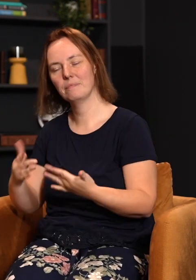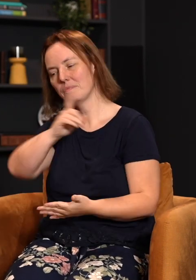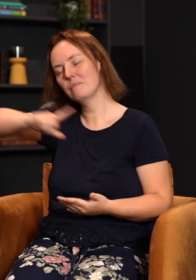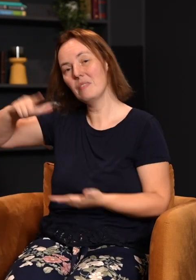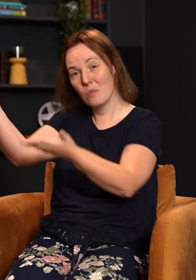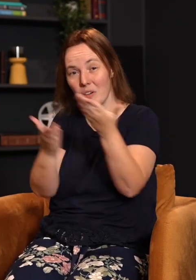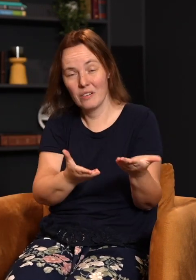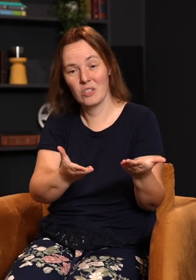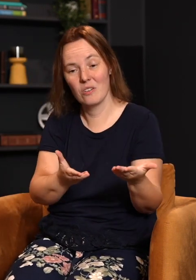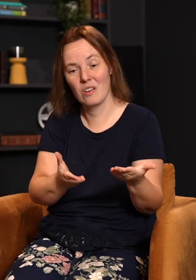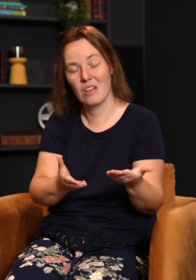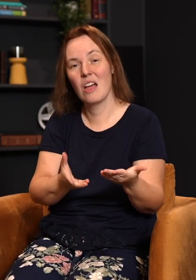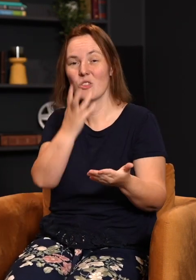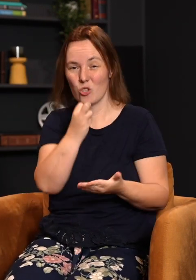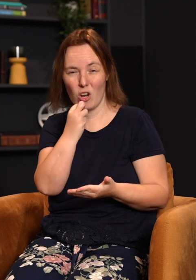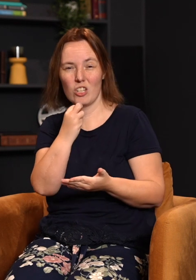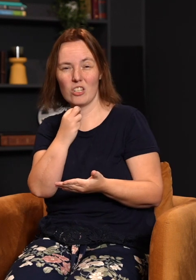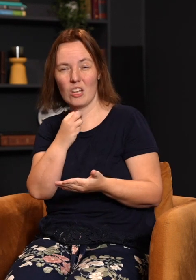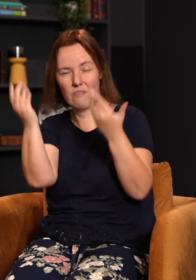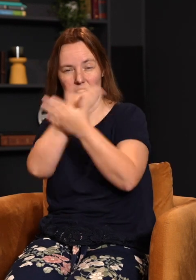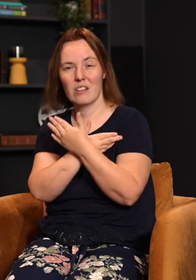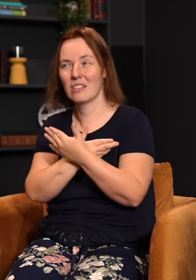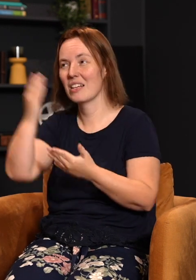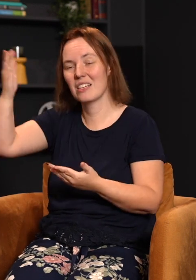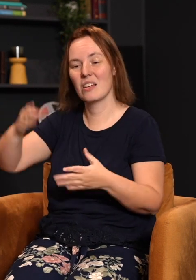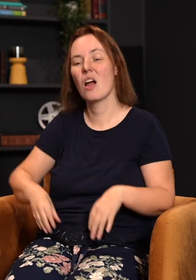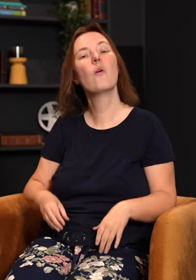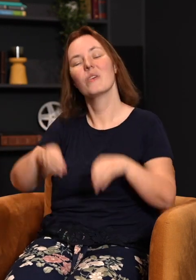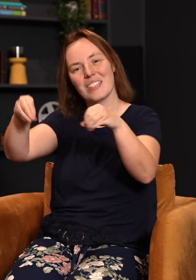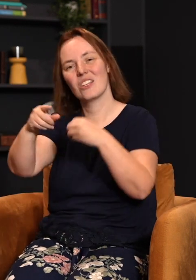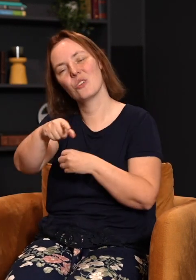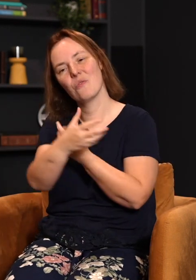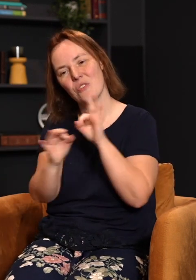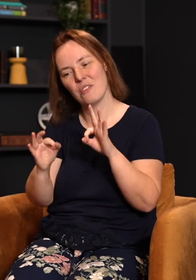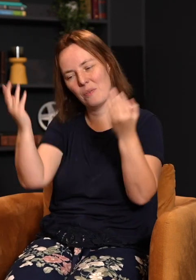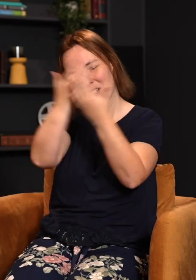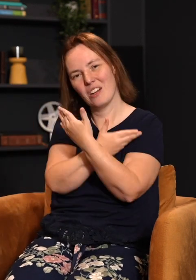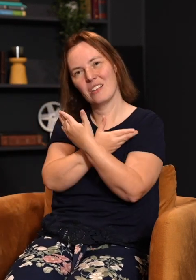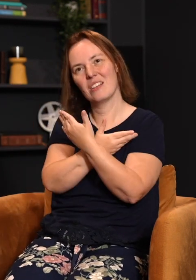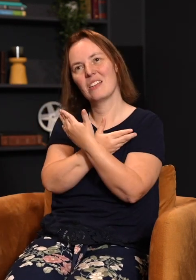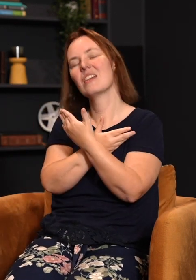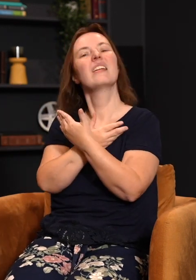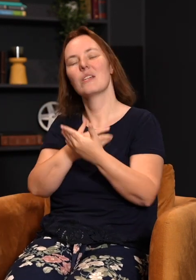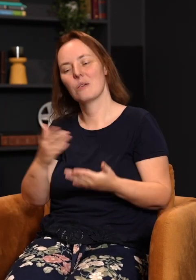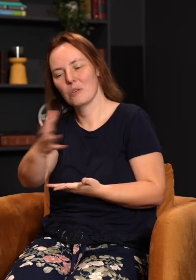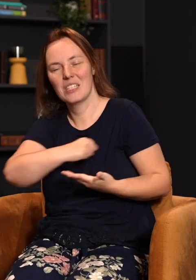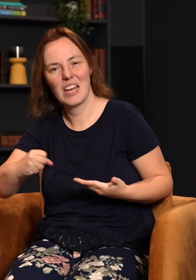that says, the Lord will give you the treasures of darkness. What's he saying? He won't only set you free from the darkness. He will take the things the enemies